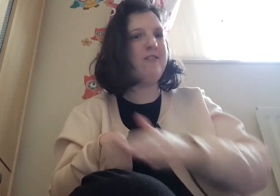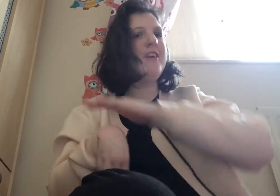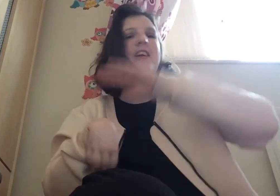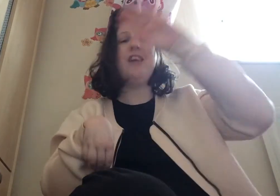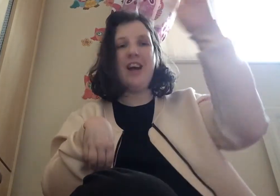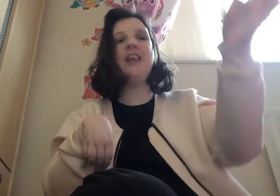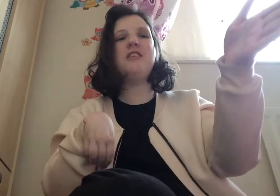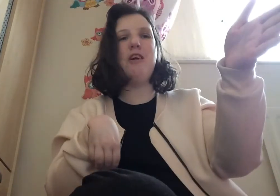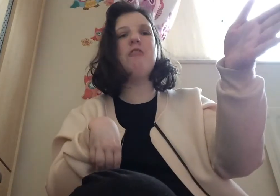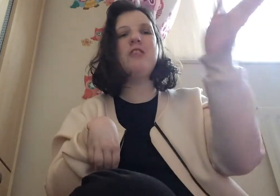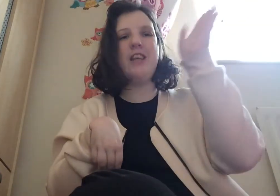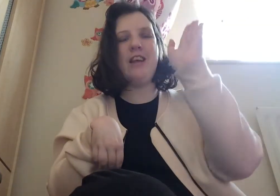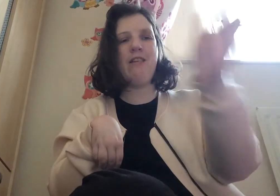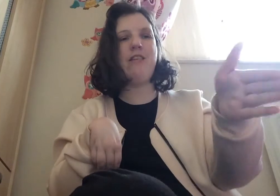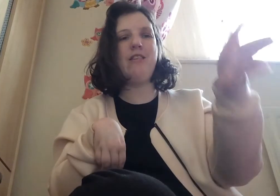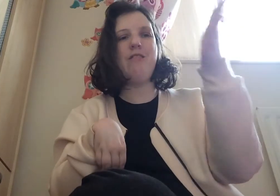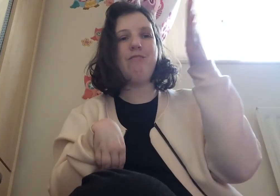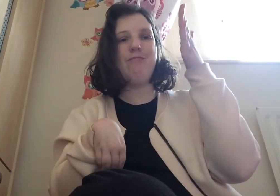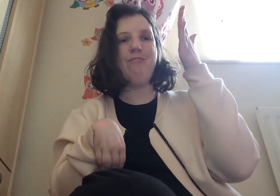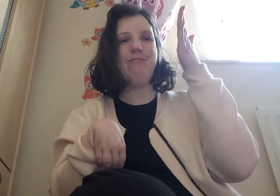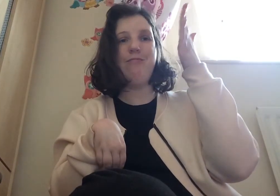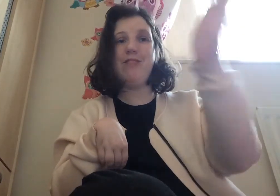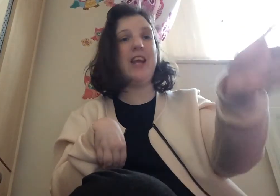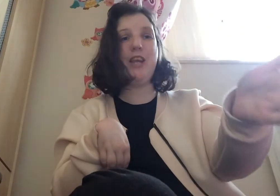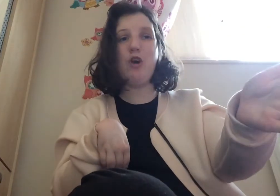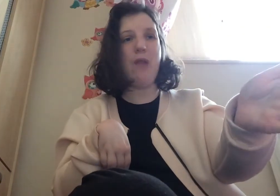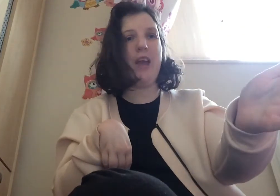alice snokes is taking your place